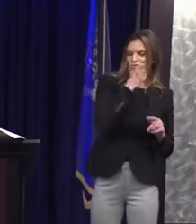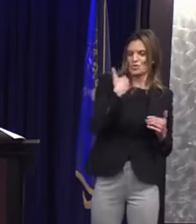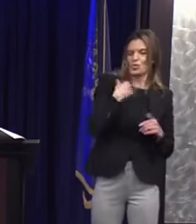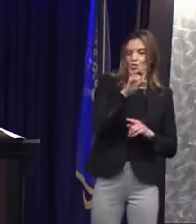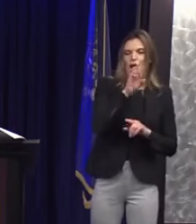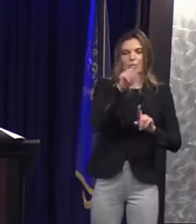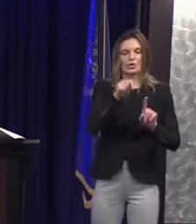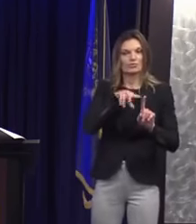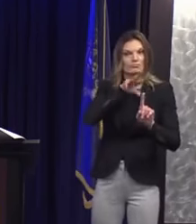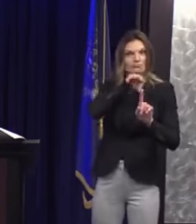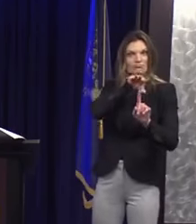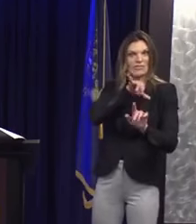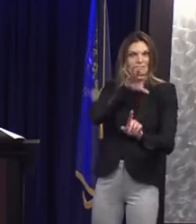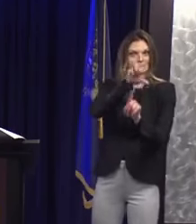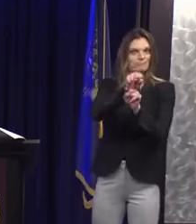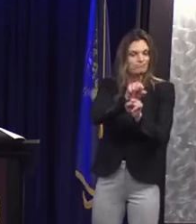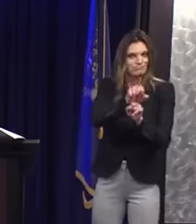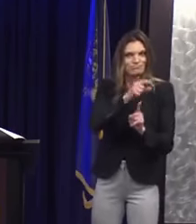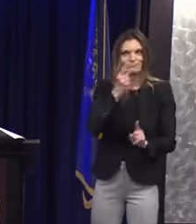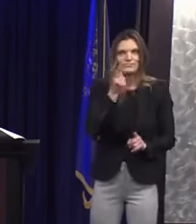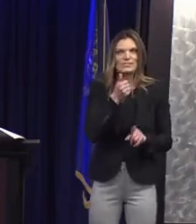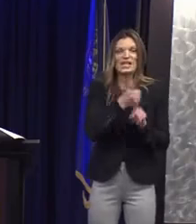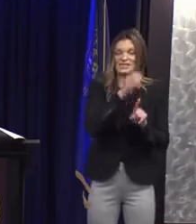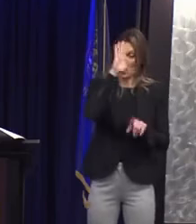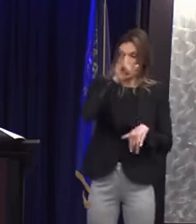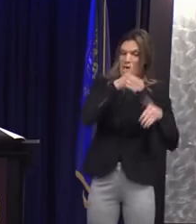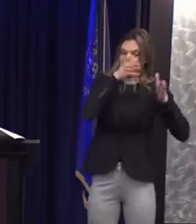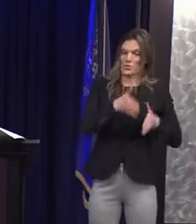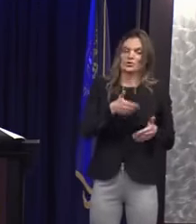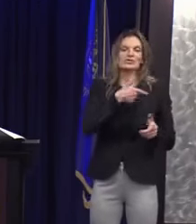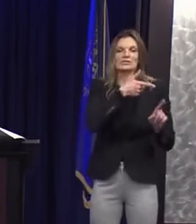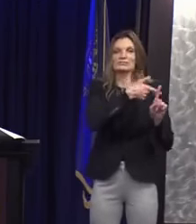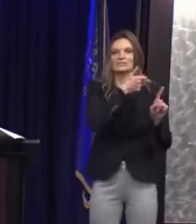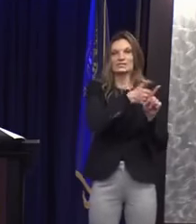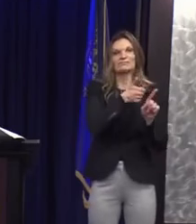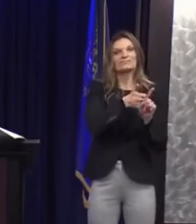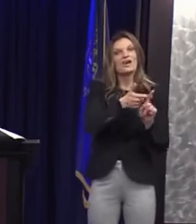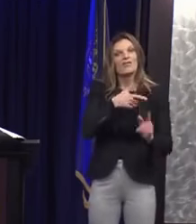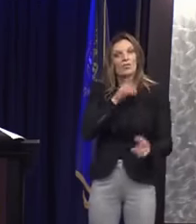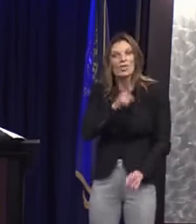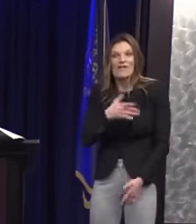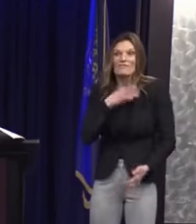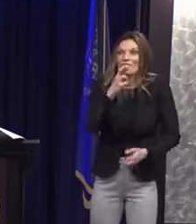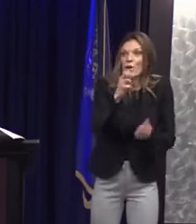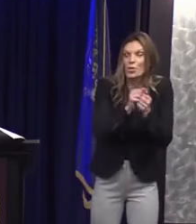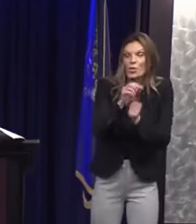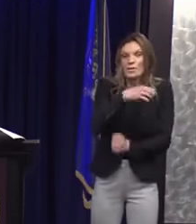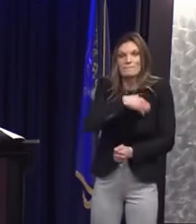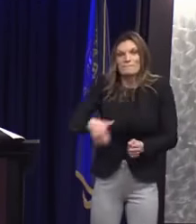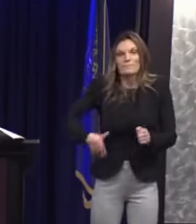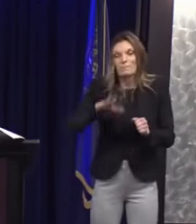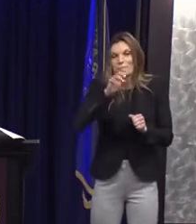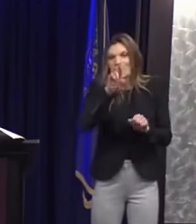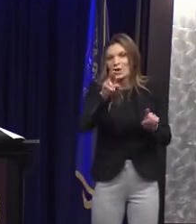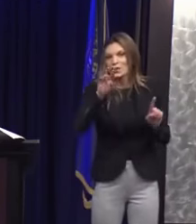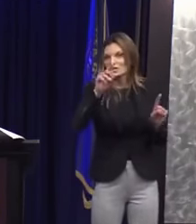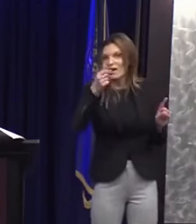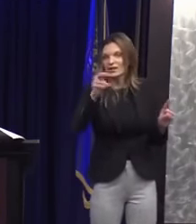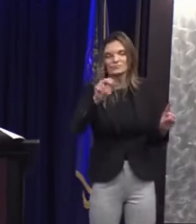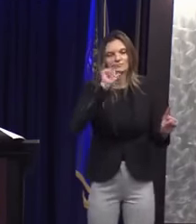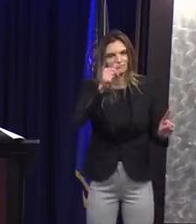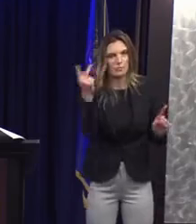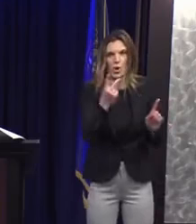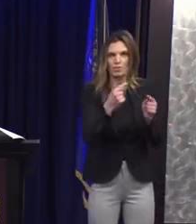an individual with a known adversarial history towards Mayor Duggan who used the video footage